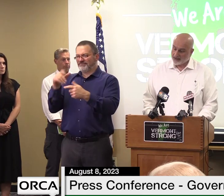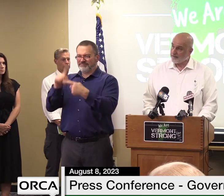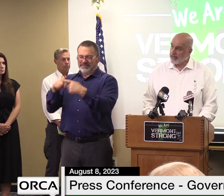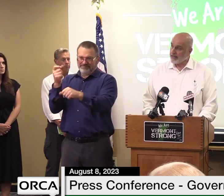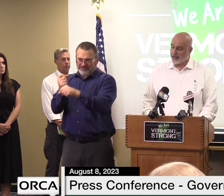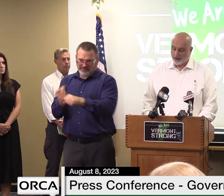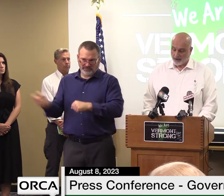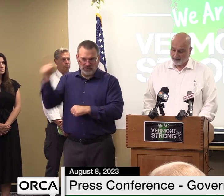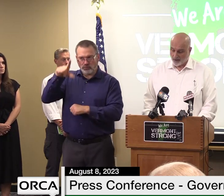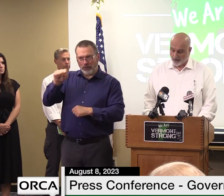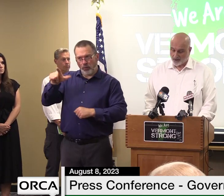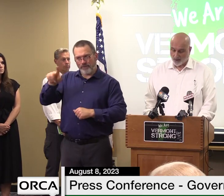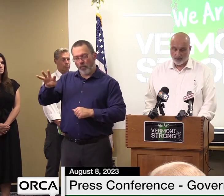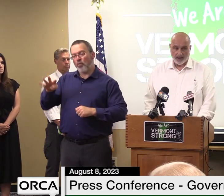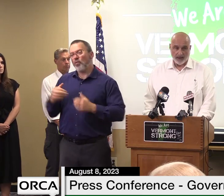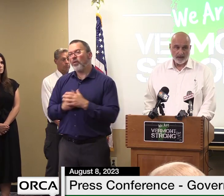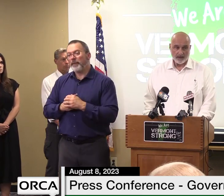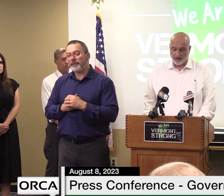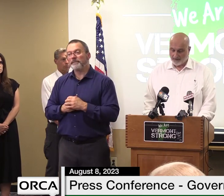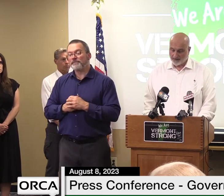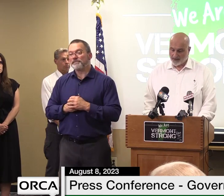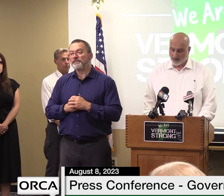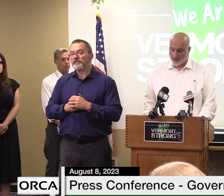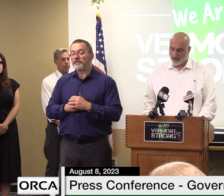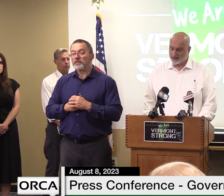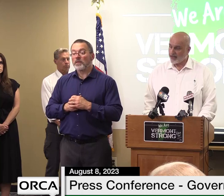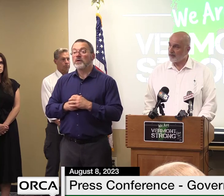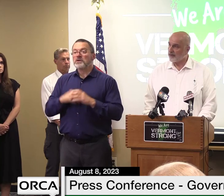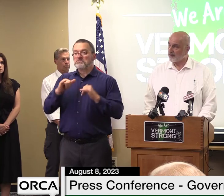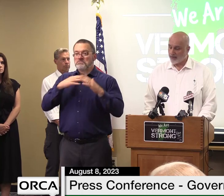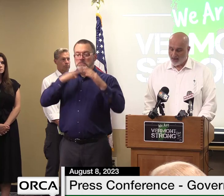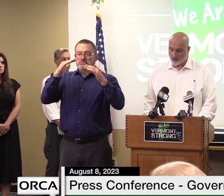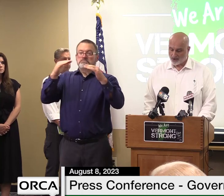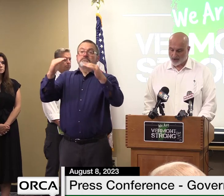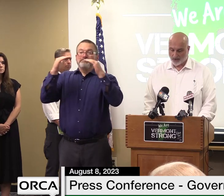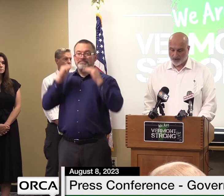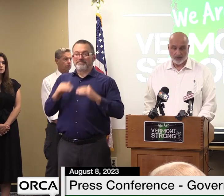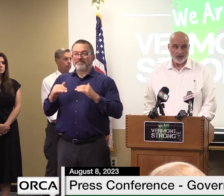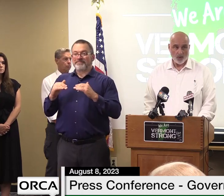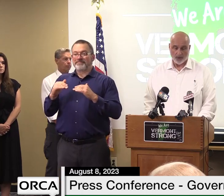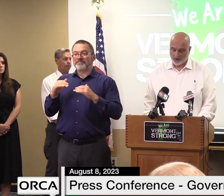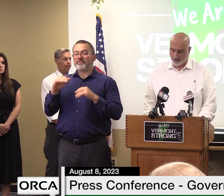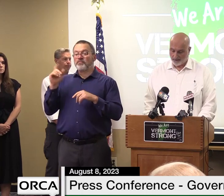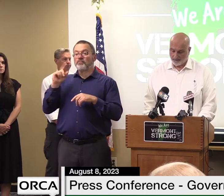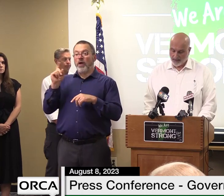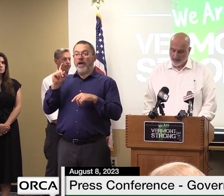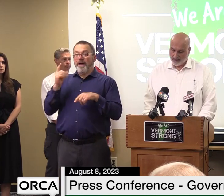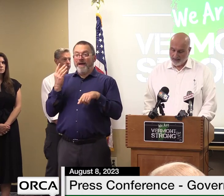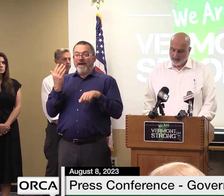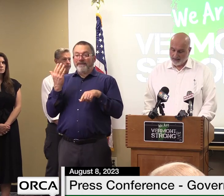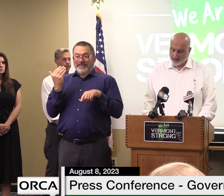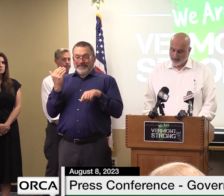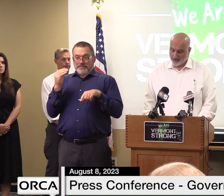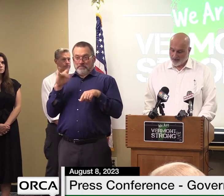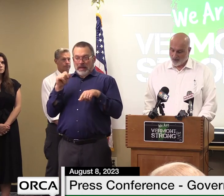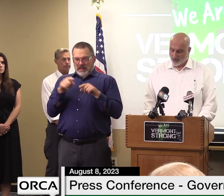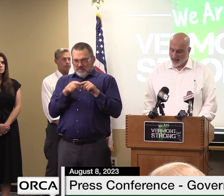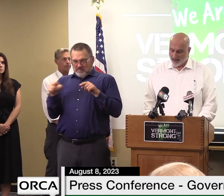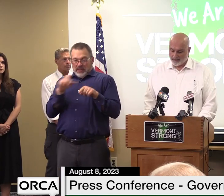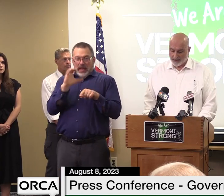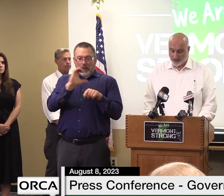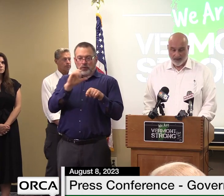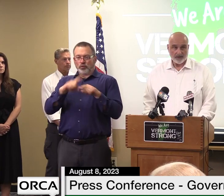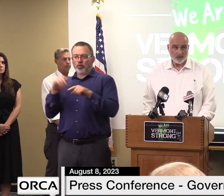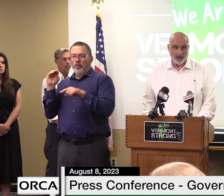the next immediate area of focus will be the 15 mile segment from cambridge junction to morrisville this section